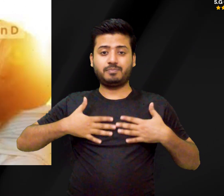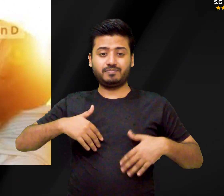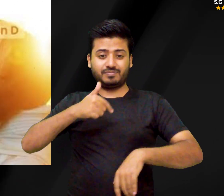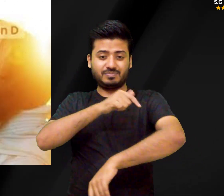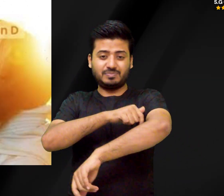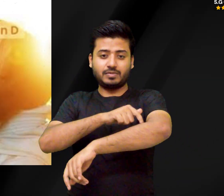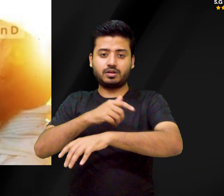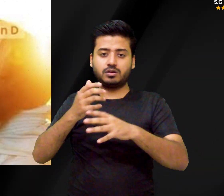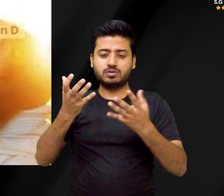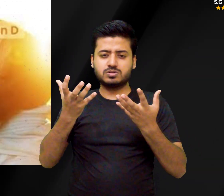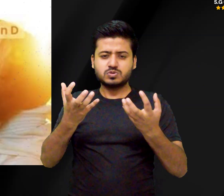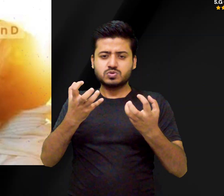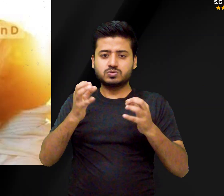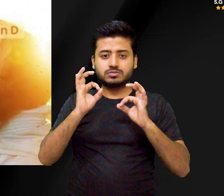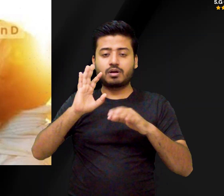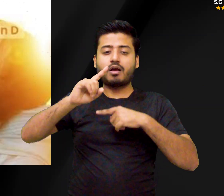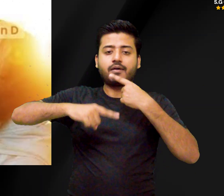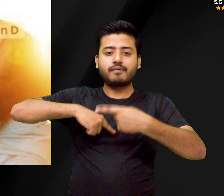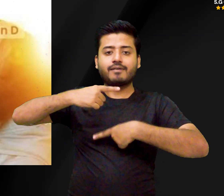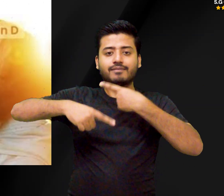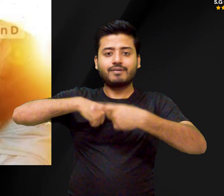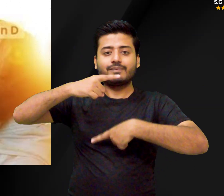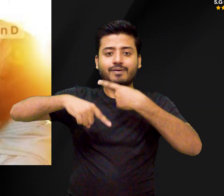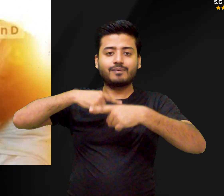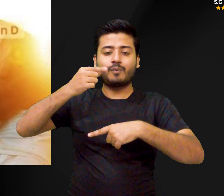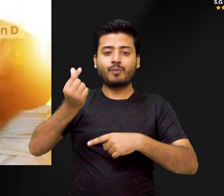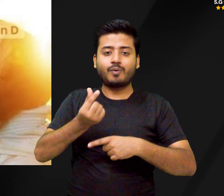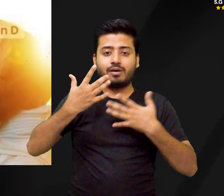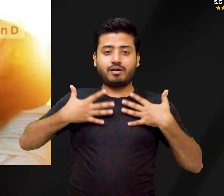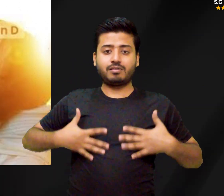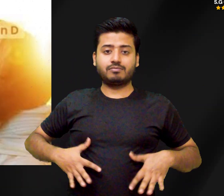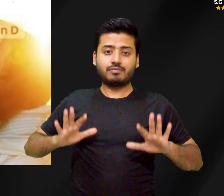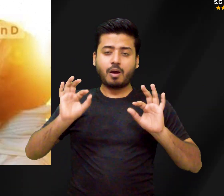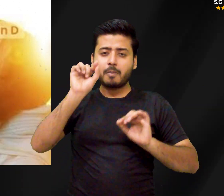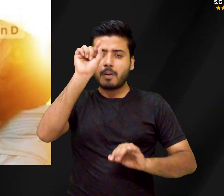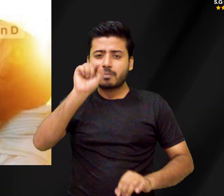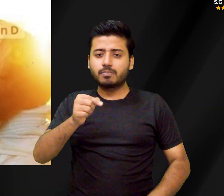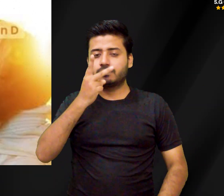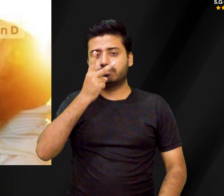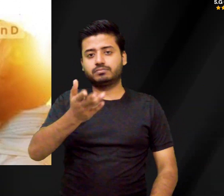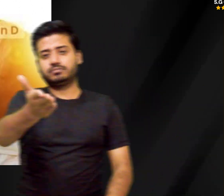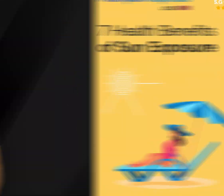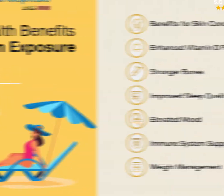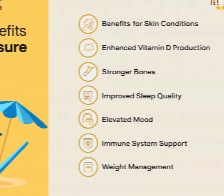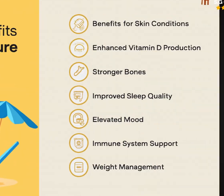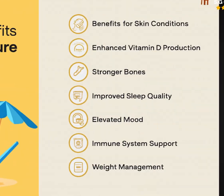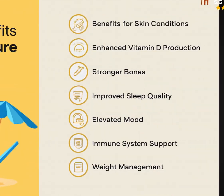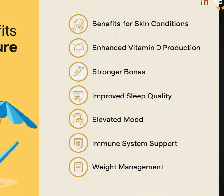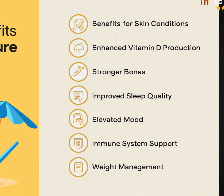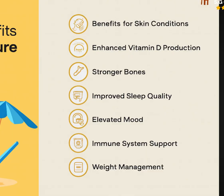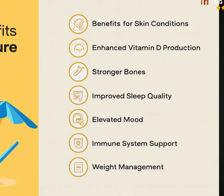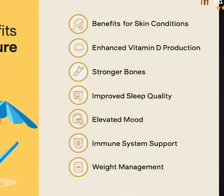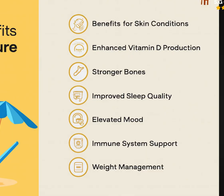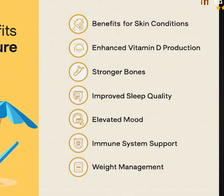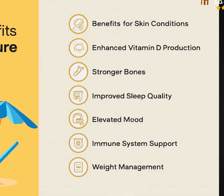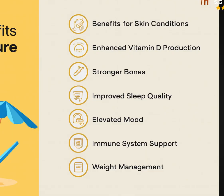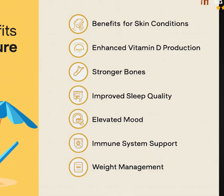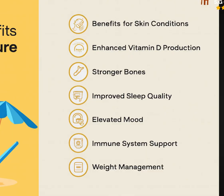especially if you have seasonal affective disorder.Get help for severe cases. For intense fear of the sun, heliophobia,